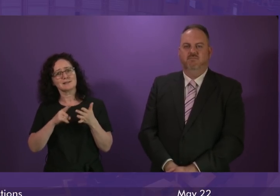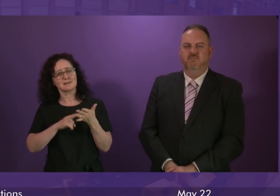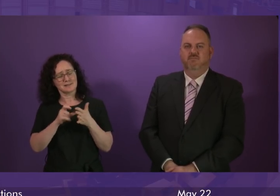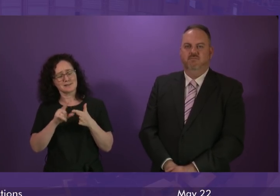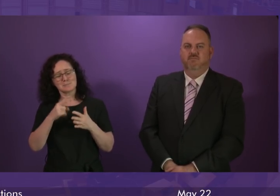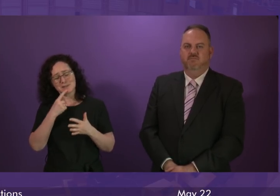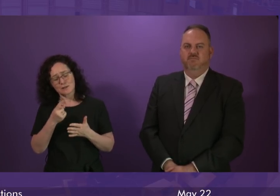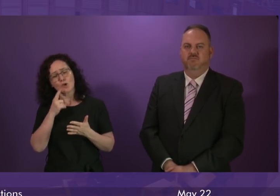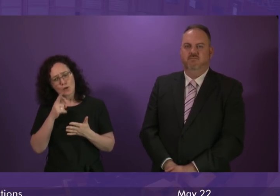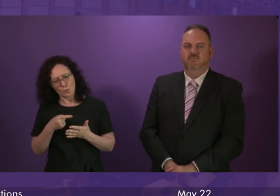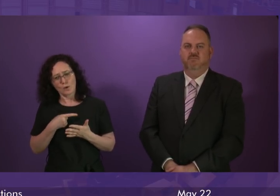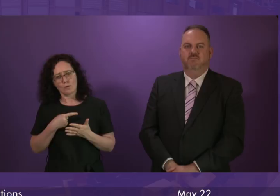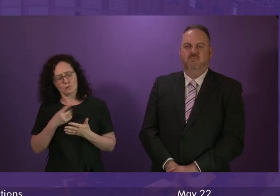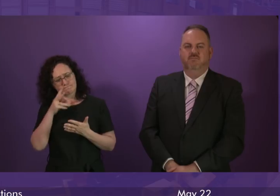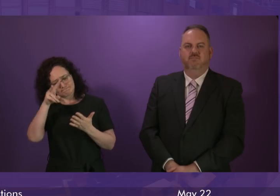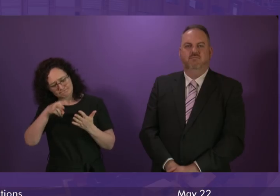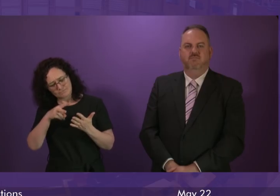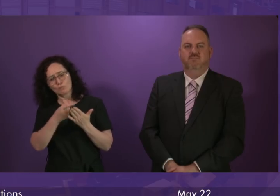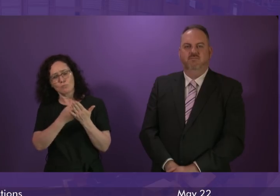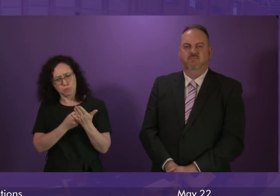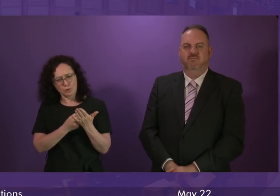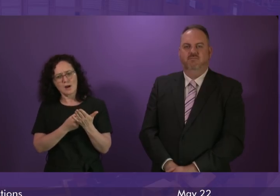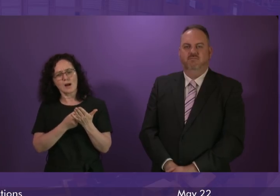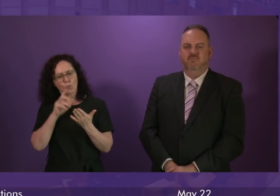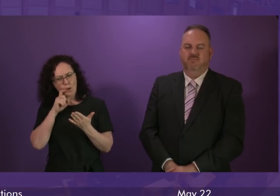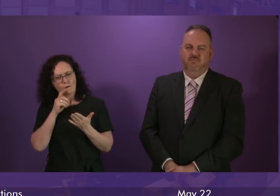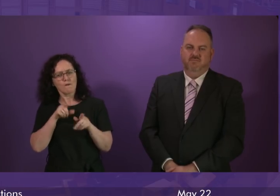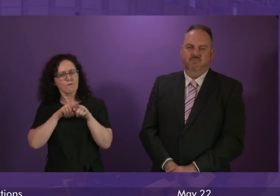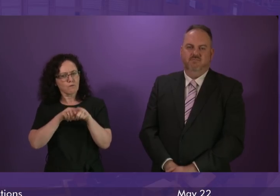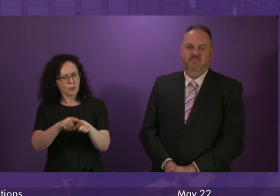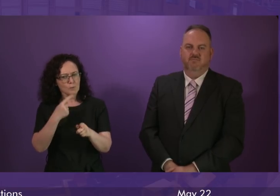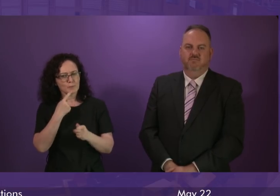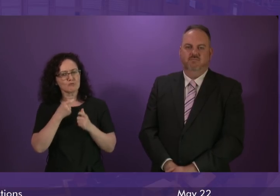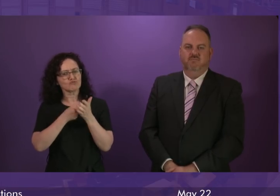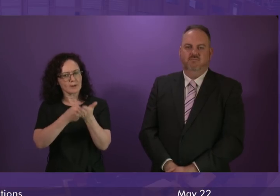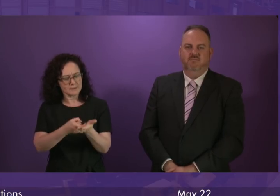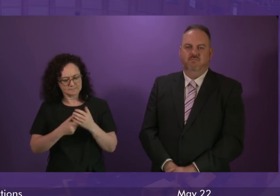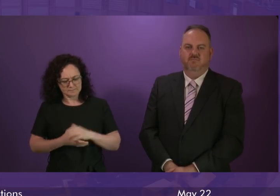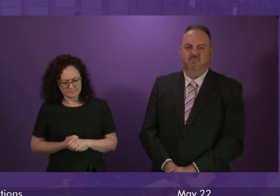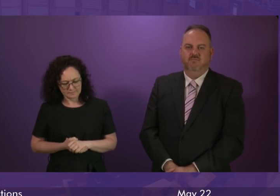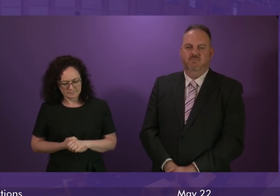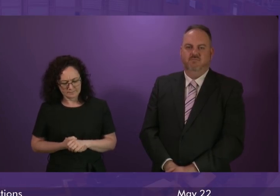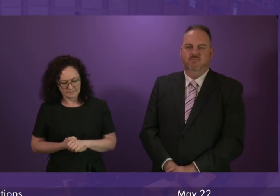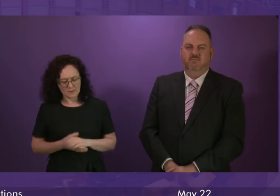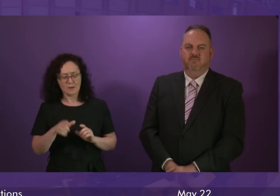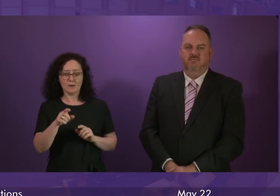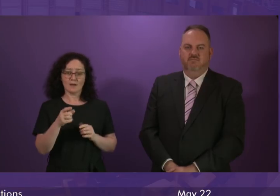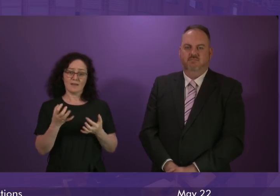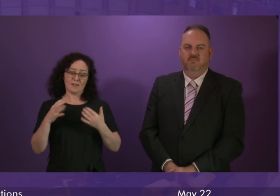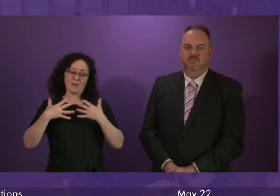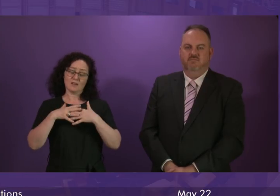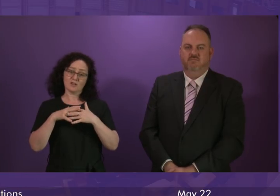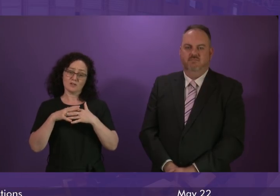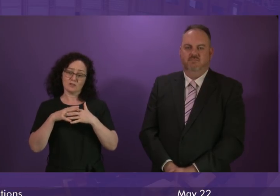bringing forward his final recommendations. The Mental Health Minister met with the Board Chair and Chief Executive and the Integrated Joint Board